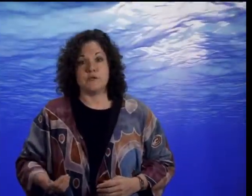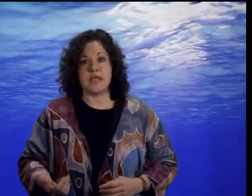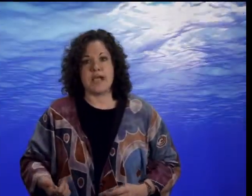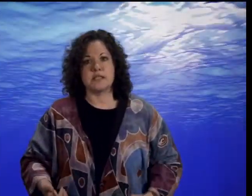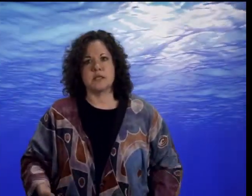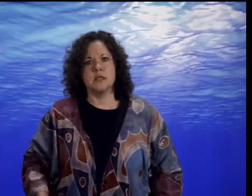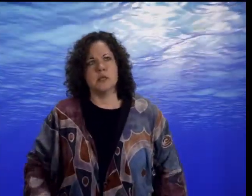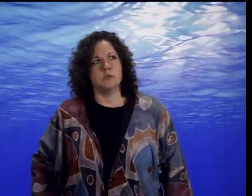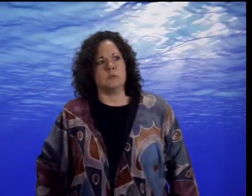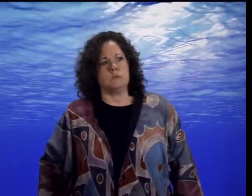to ask,